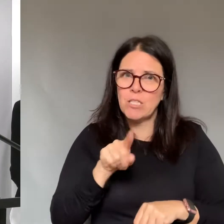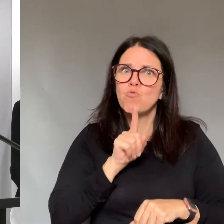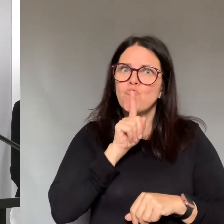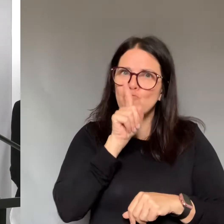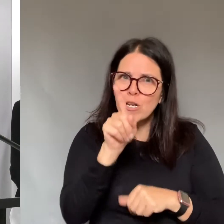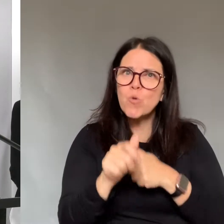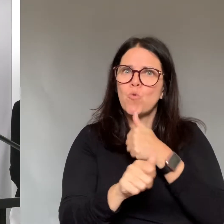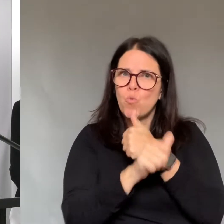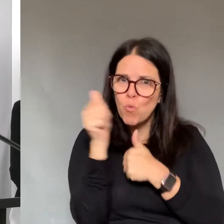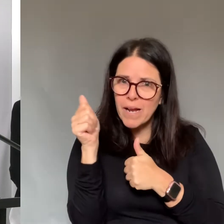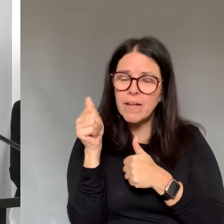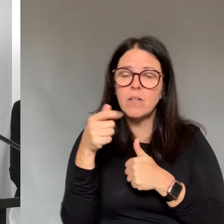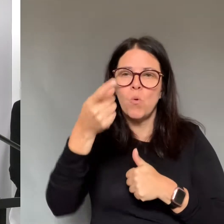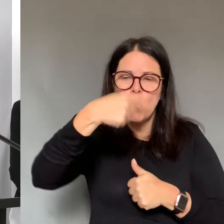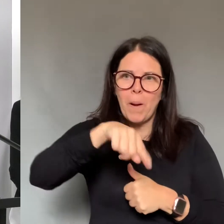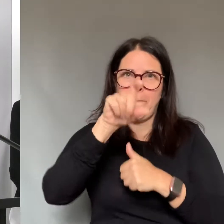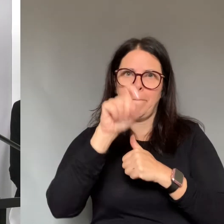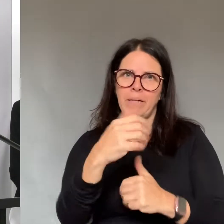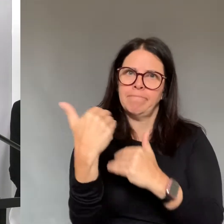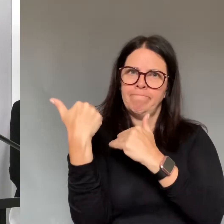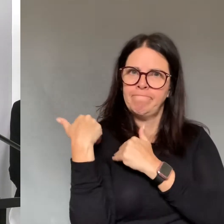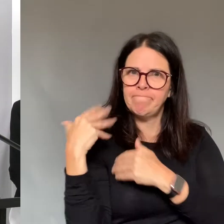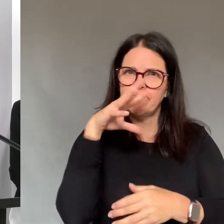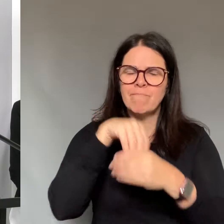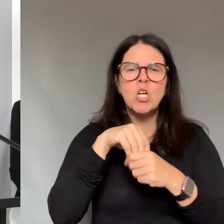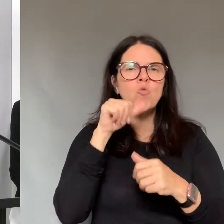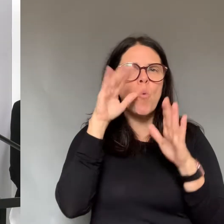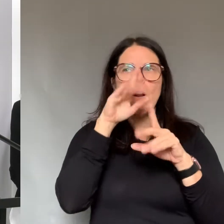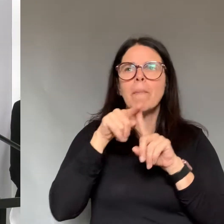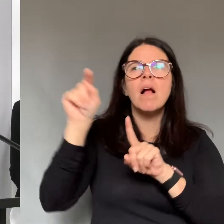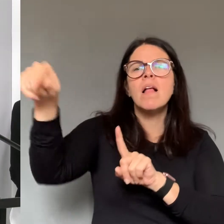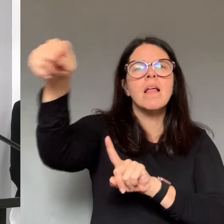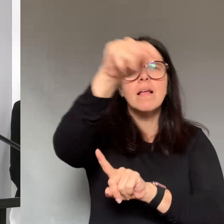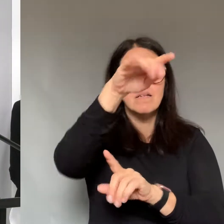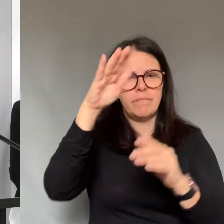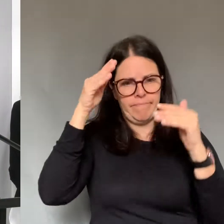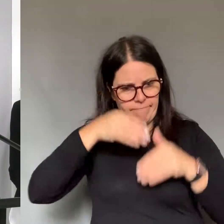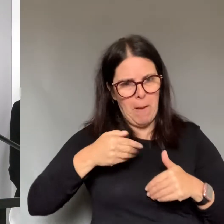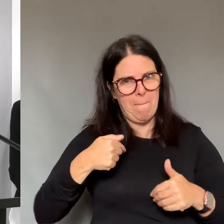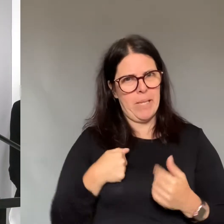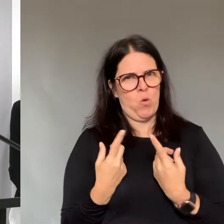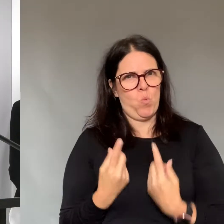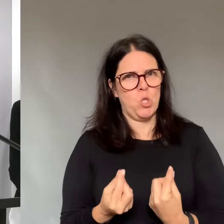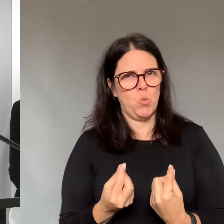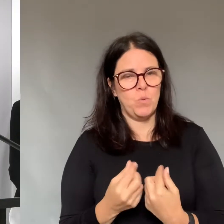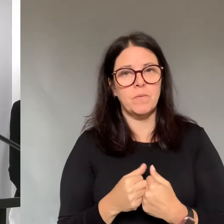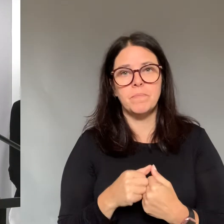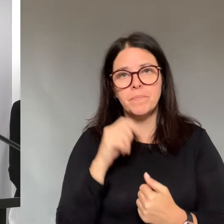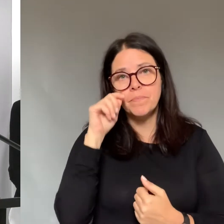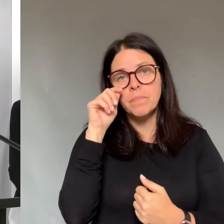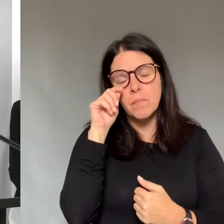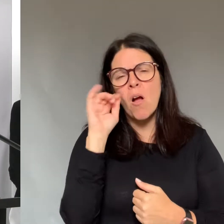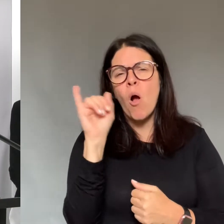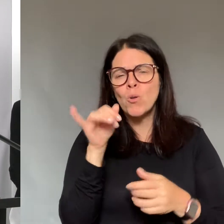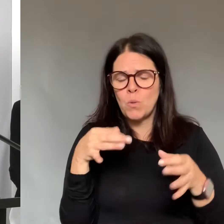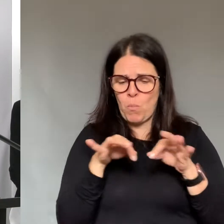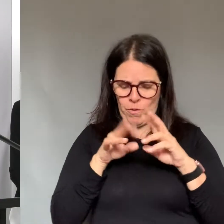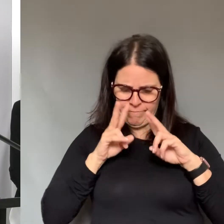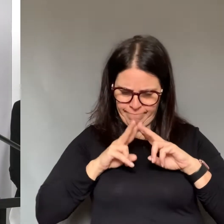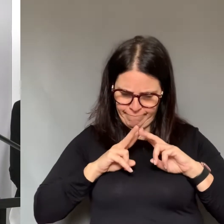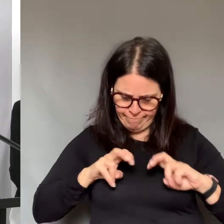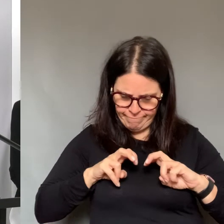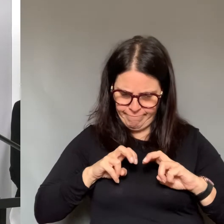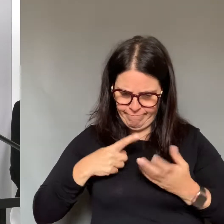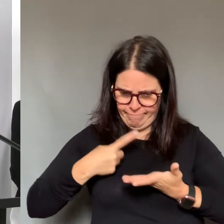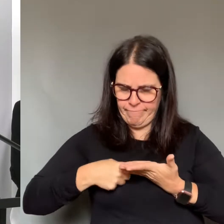are working from home or just self isolating. Number two, stay up to date with accurate information. There are a lot of misinformation going on.